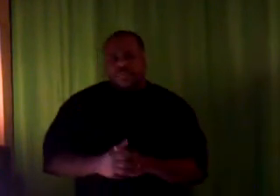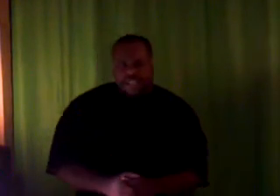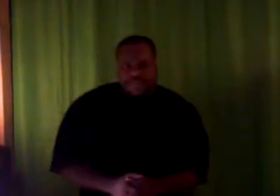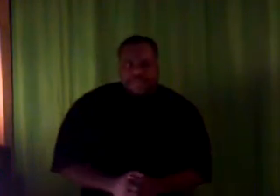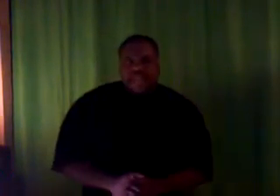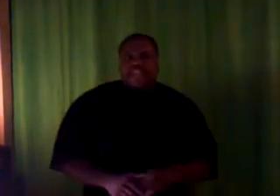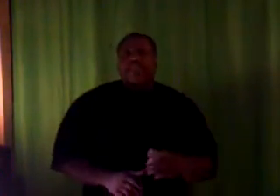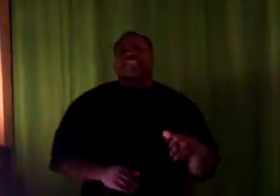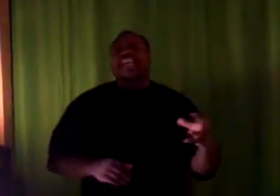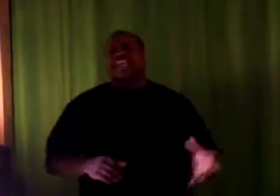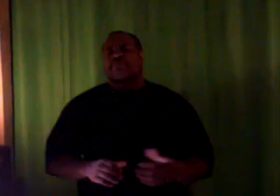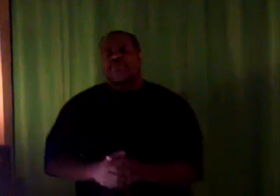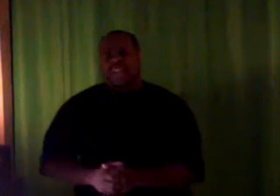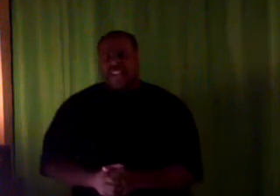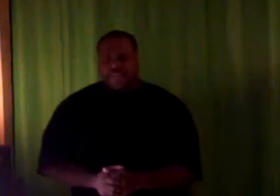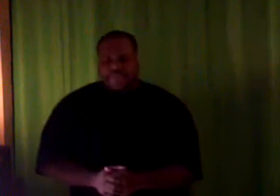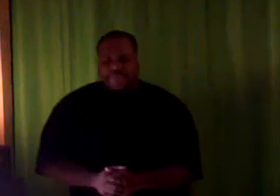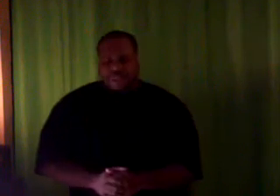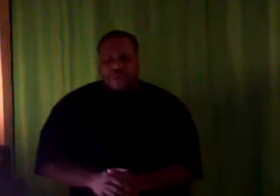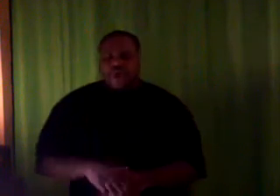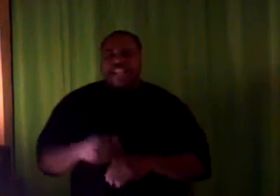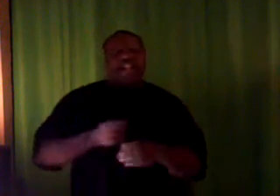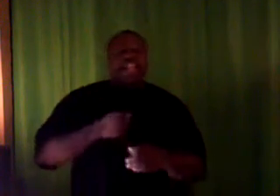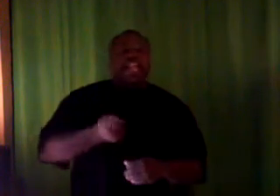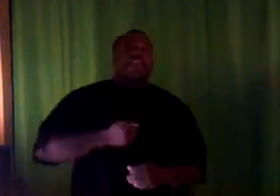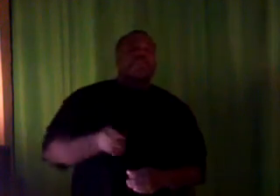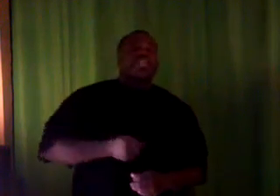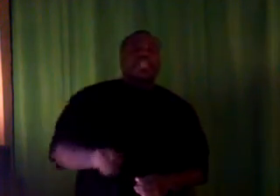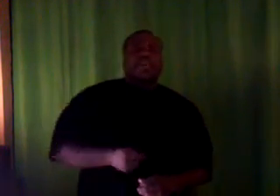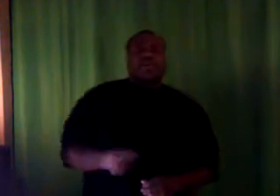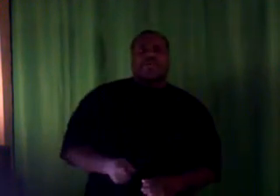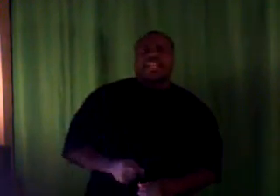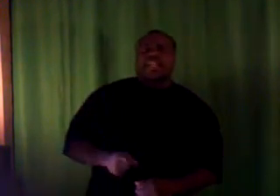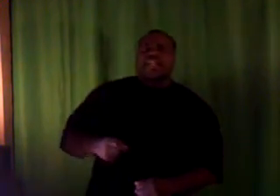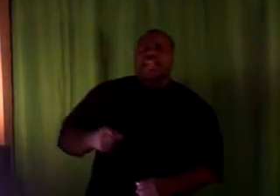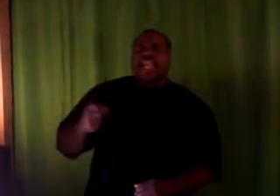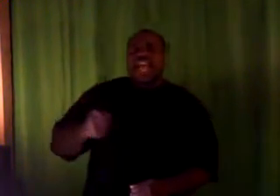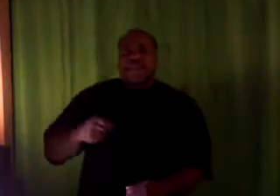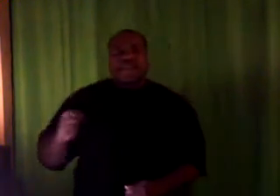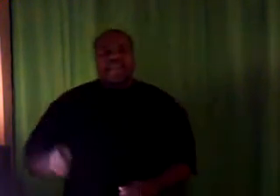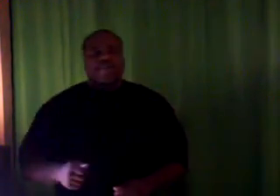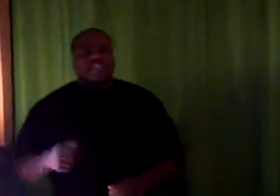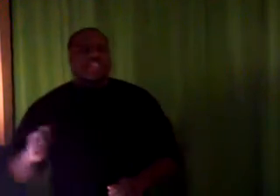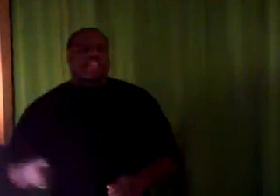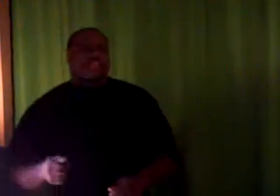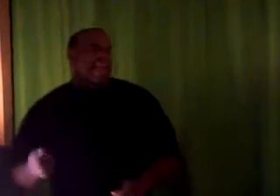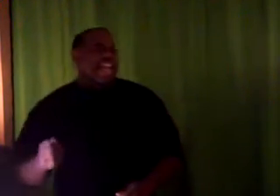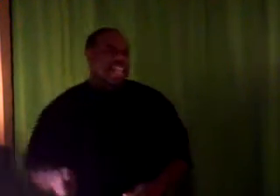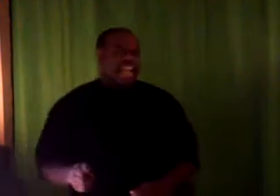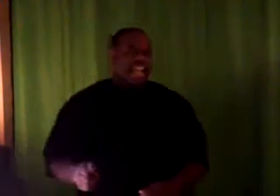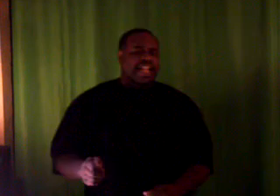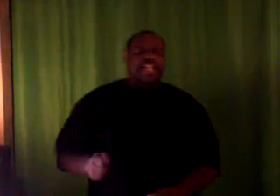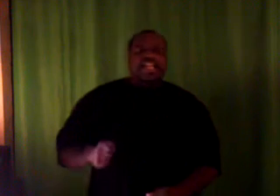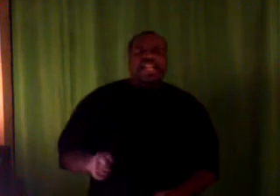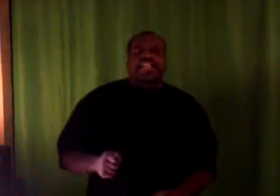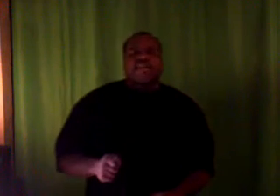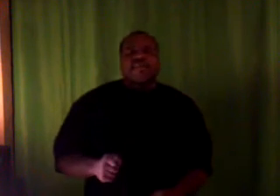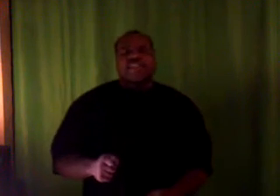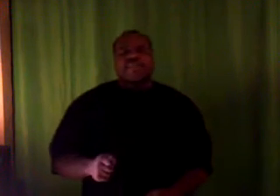brother. And he was telling the brother that, you know, they couldn't reach their agreement. But he had a meeting with the little Hispanic gang. And he told them